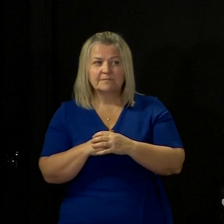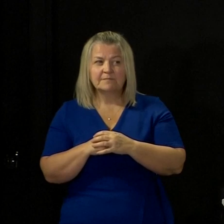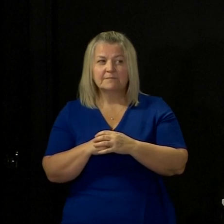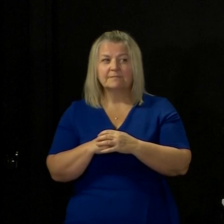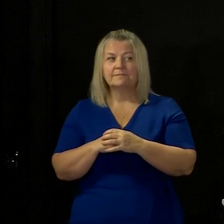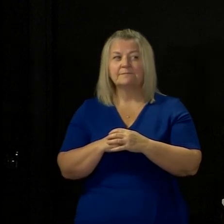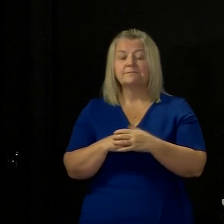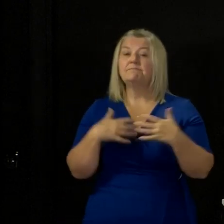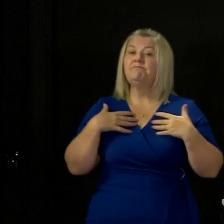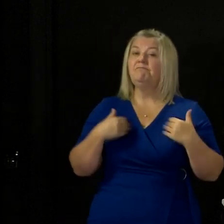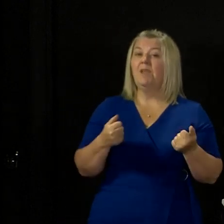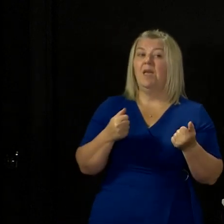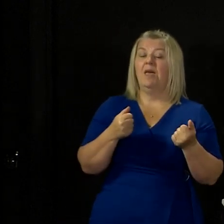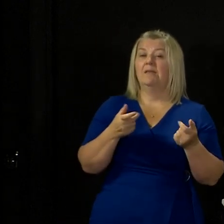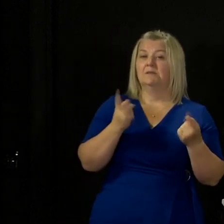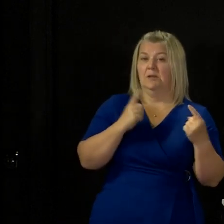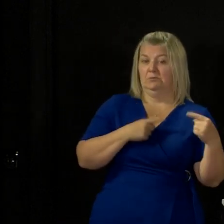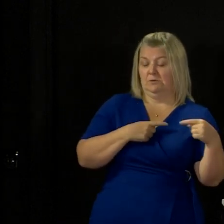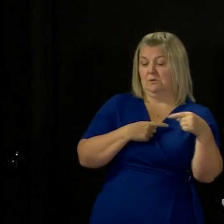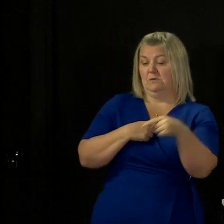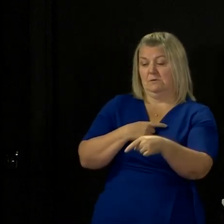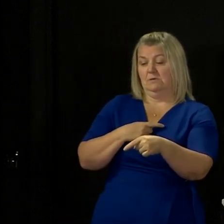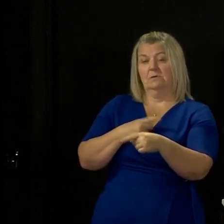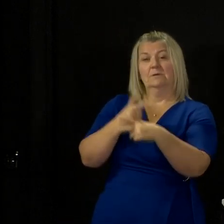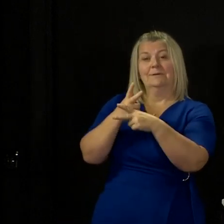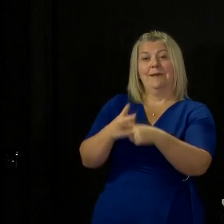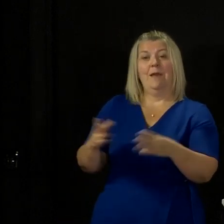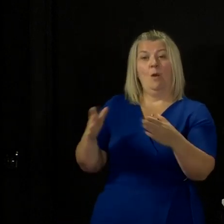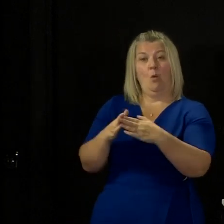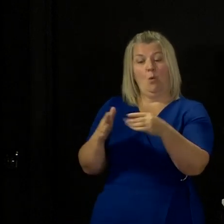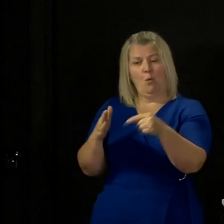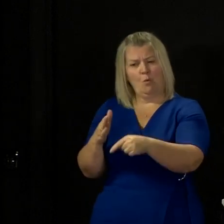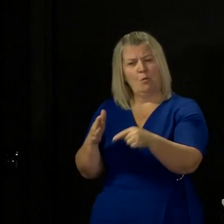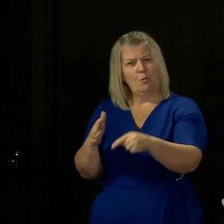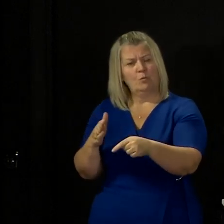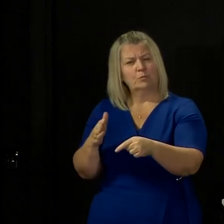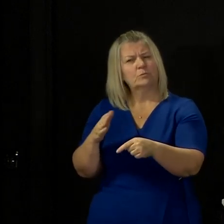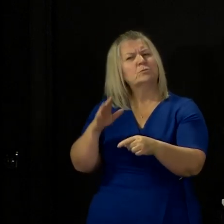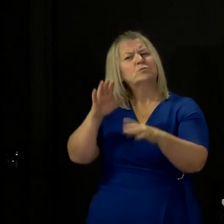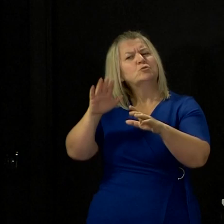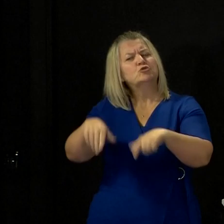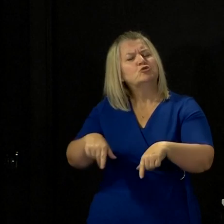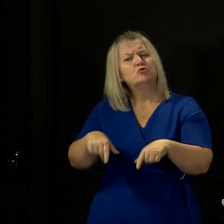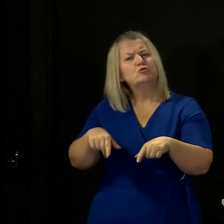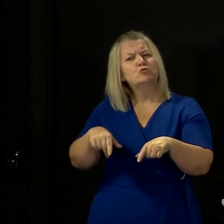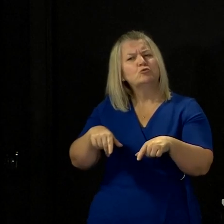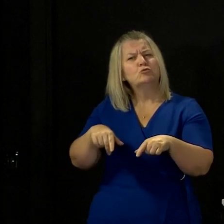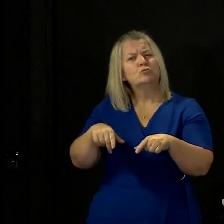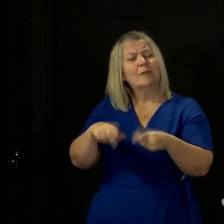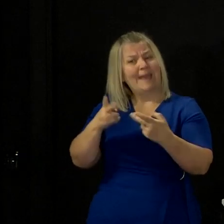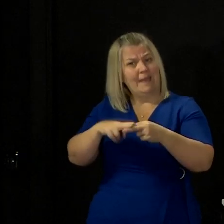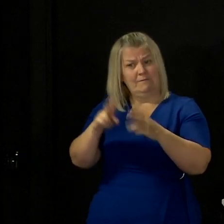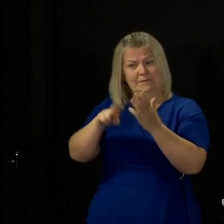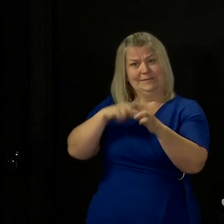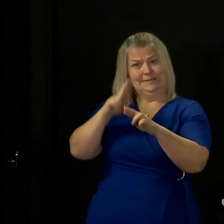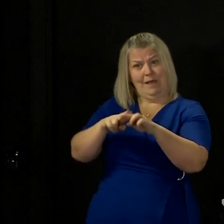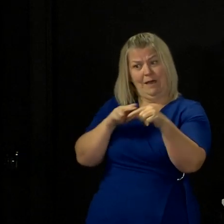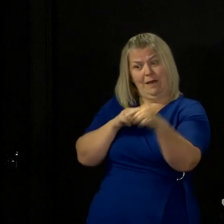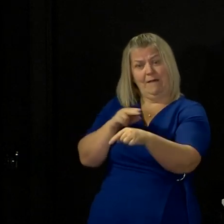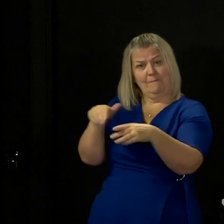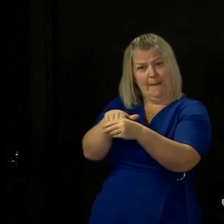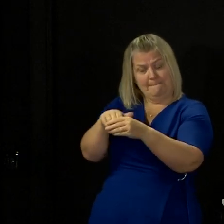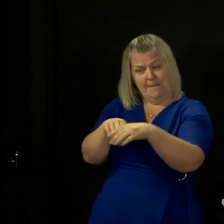there shouldn't be a transference of staff between one care home and another. I'd like to ask why in that case in hospitals